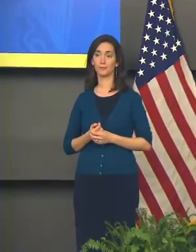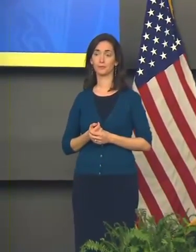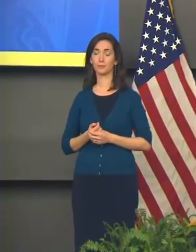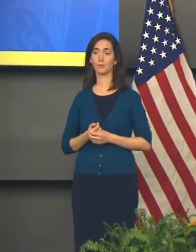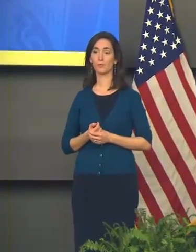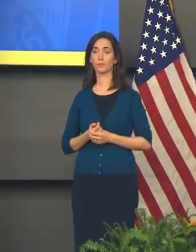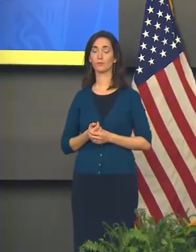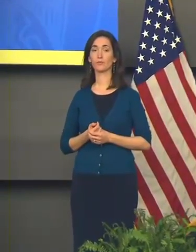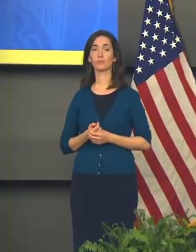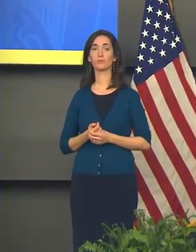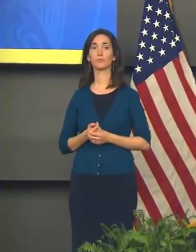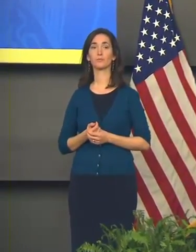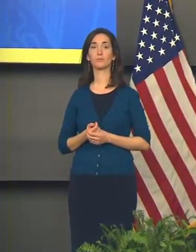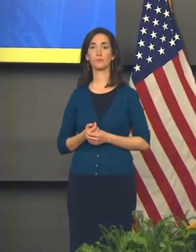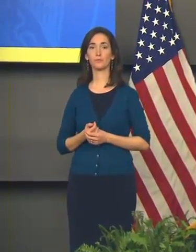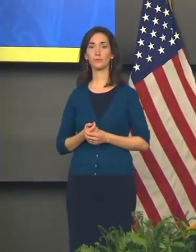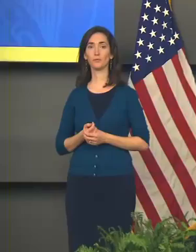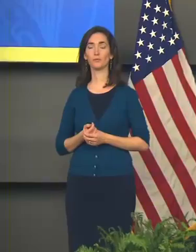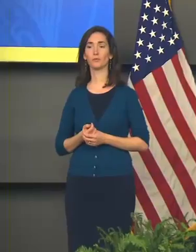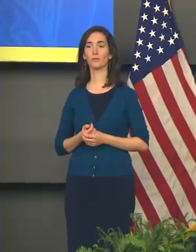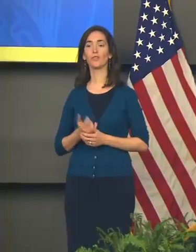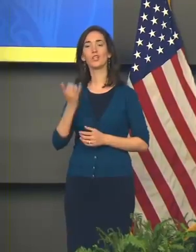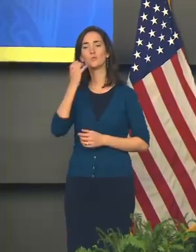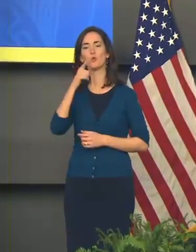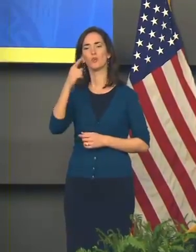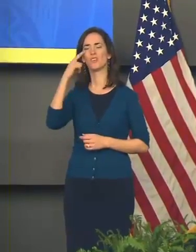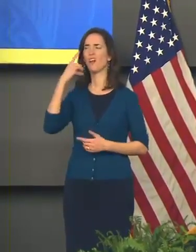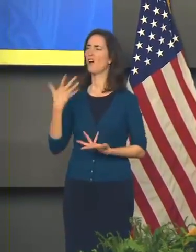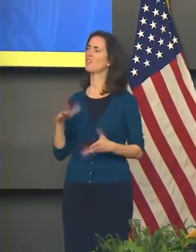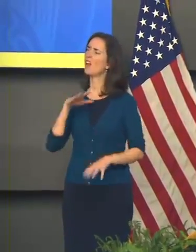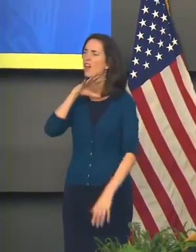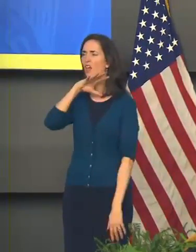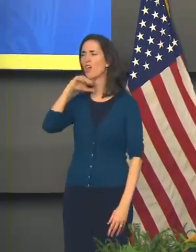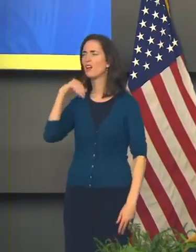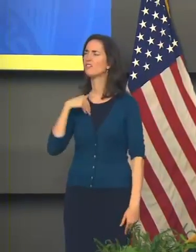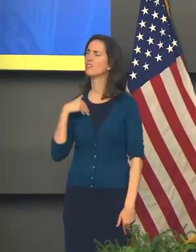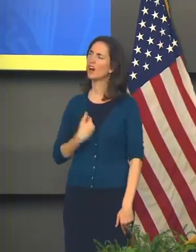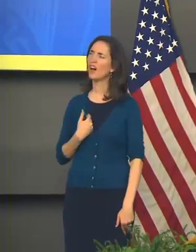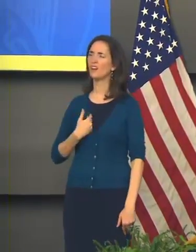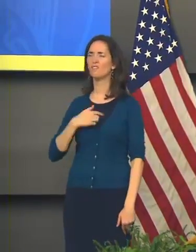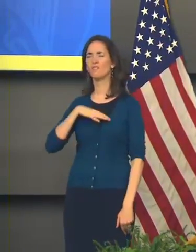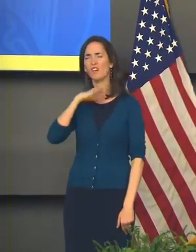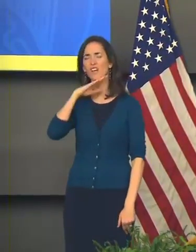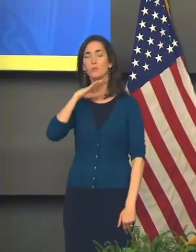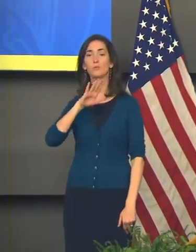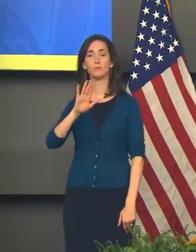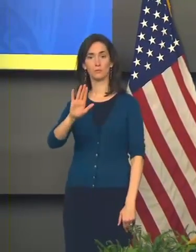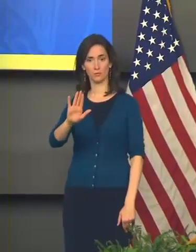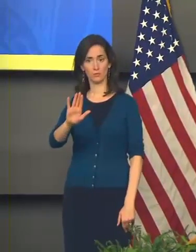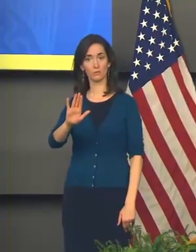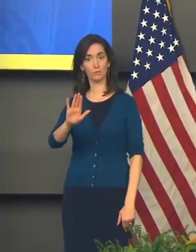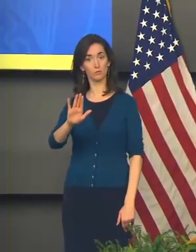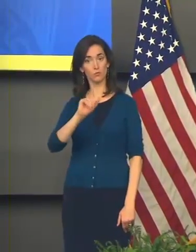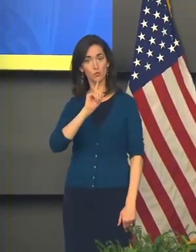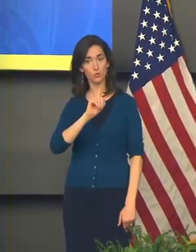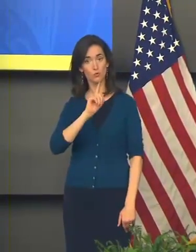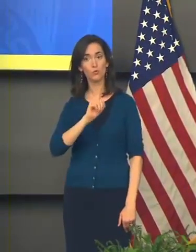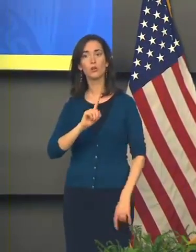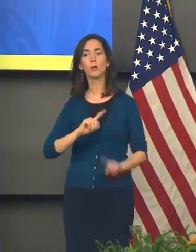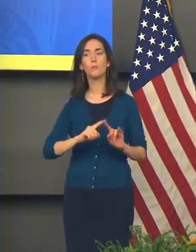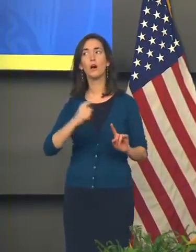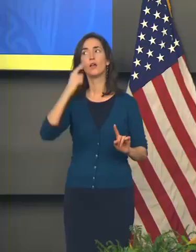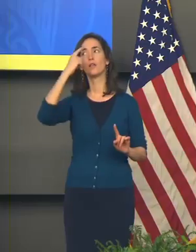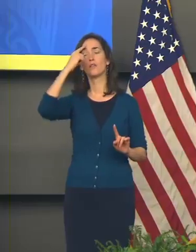And if you think you're tired of it. I'm going to ask you to think about the plight